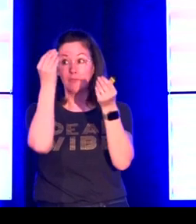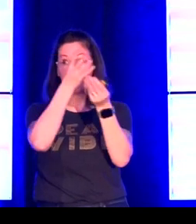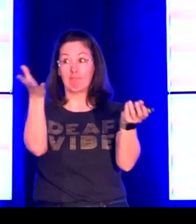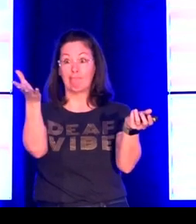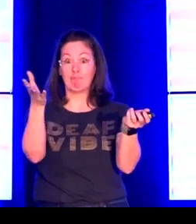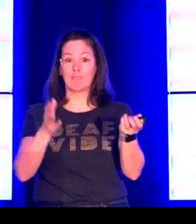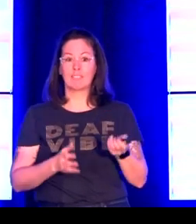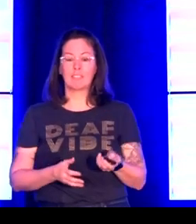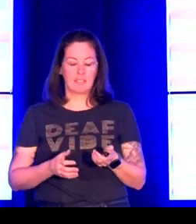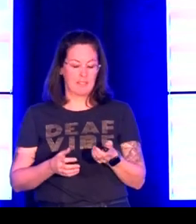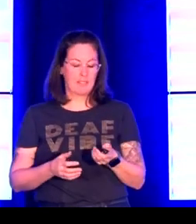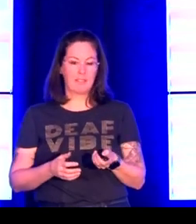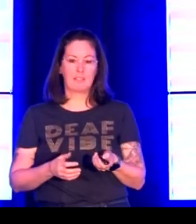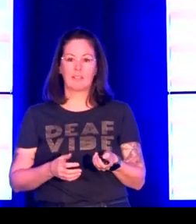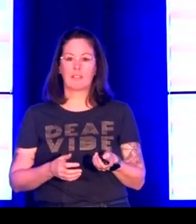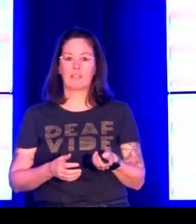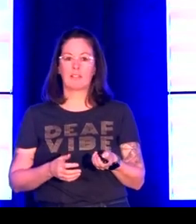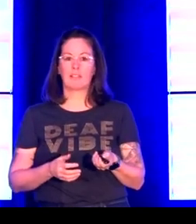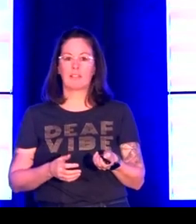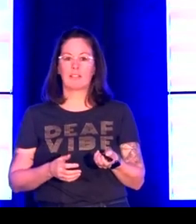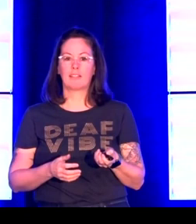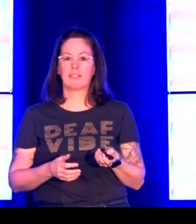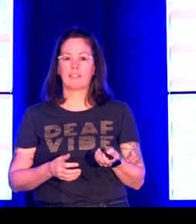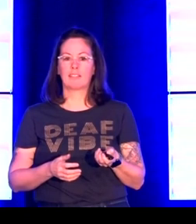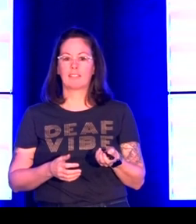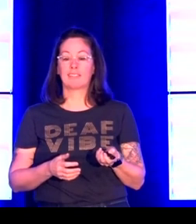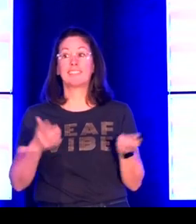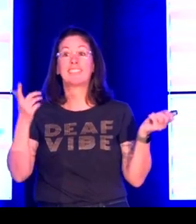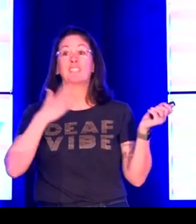And this is the handbook that is available now.